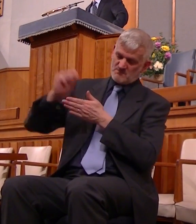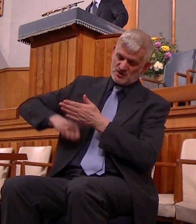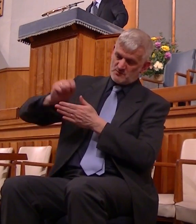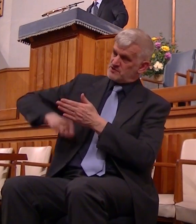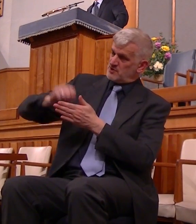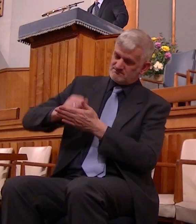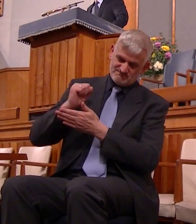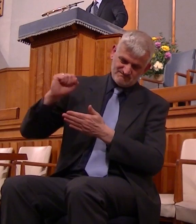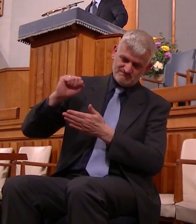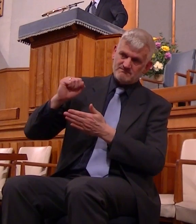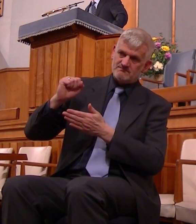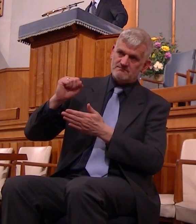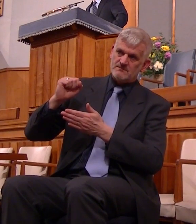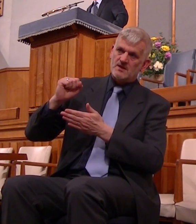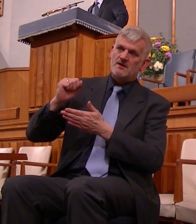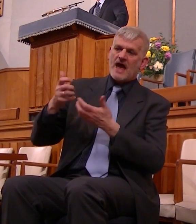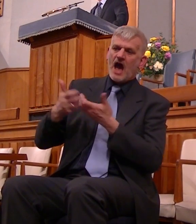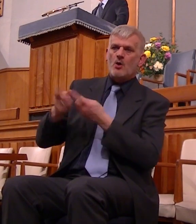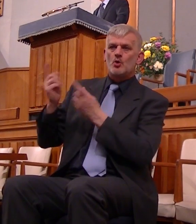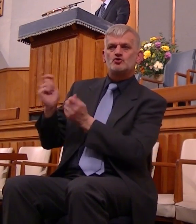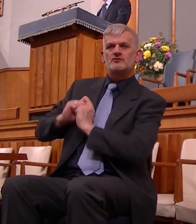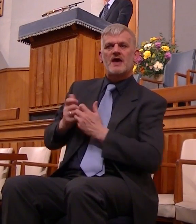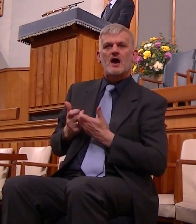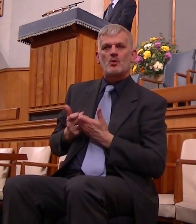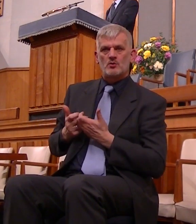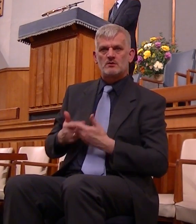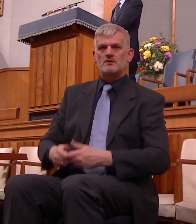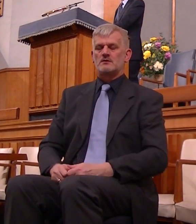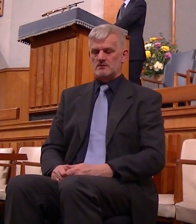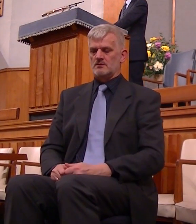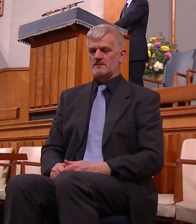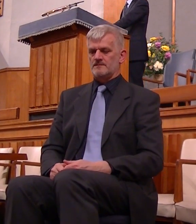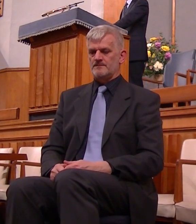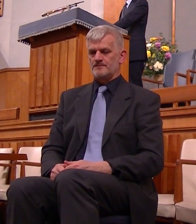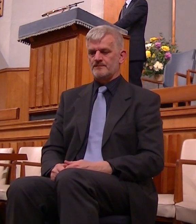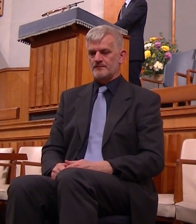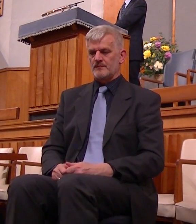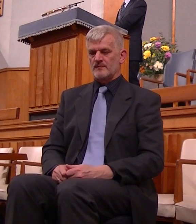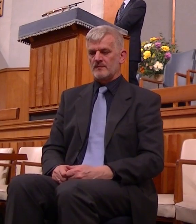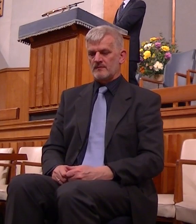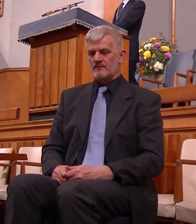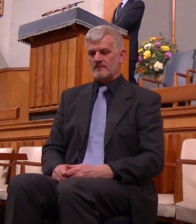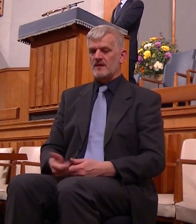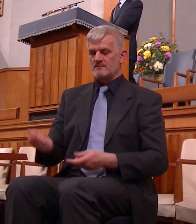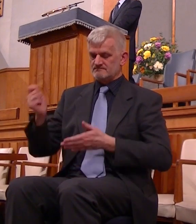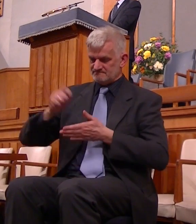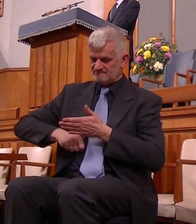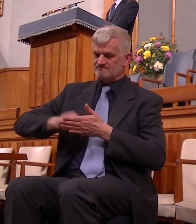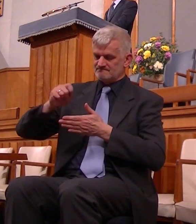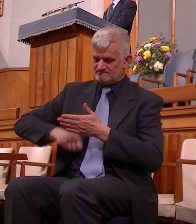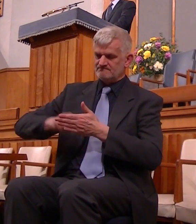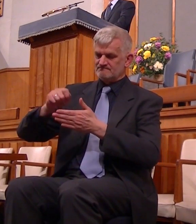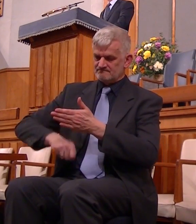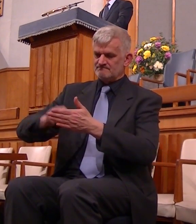be converted going to walk with the Lord and know him yes there was a lot of things to go through and they